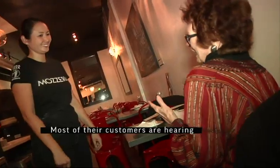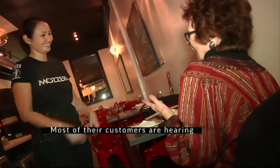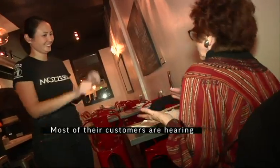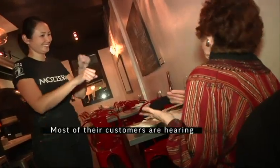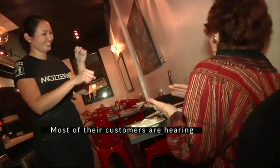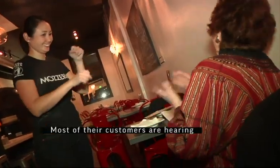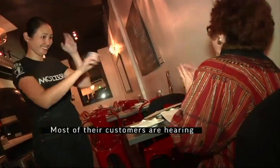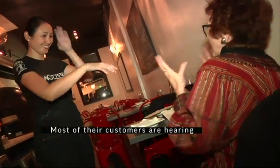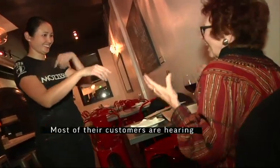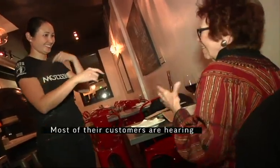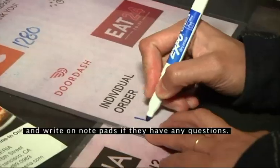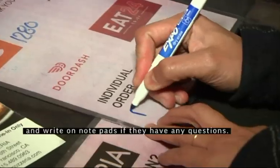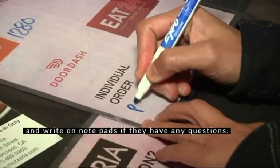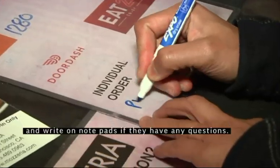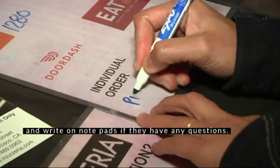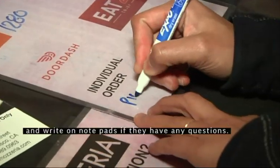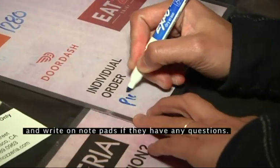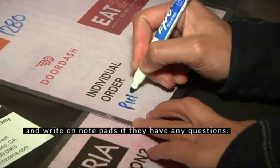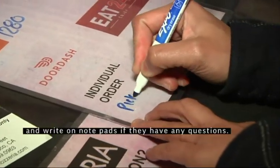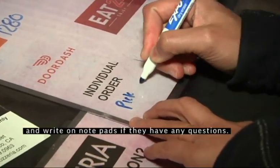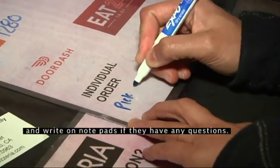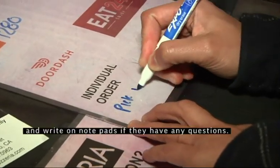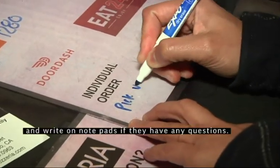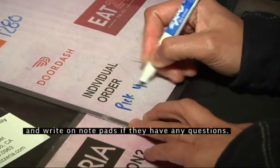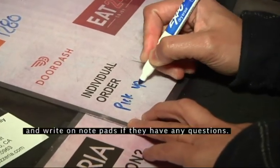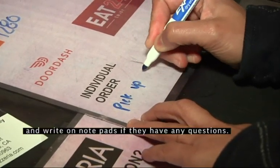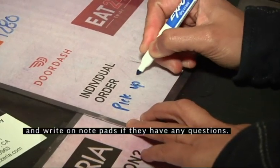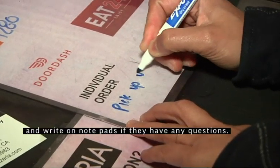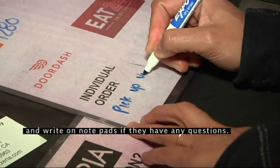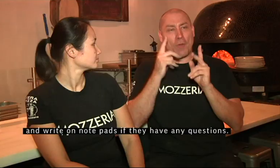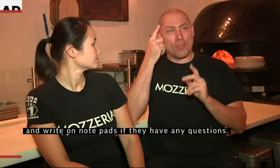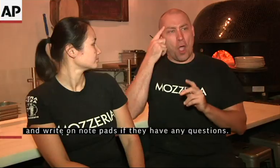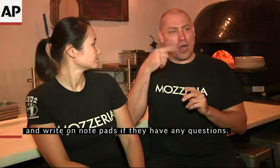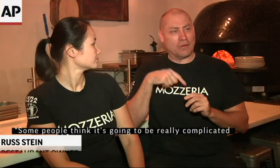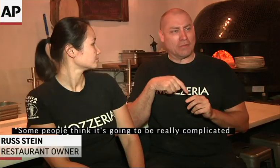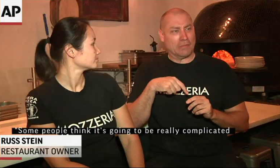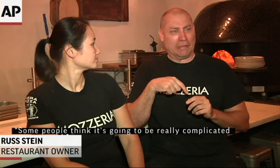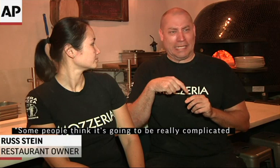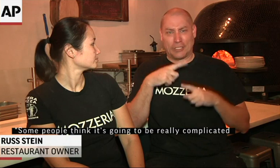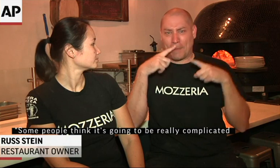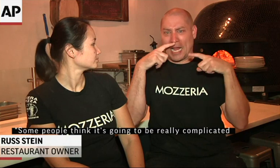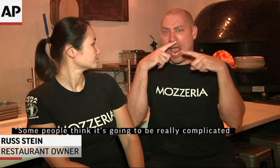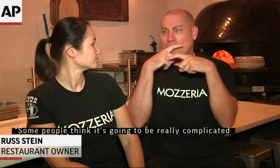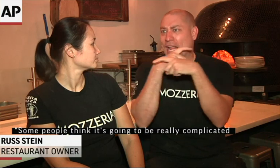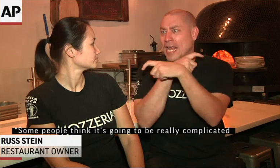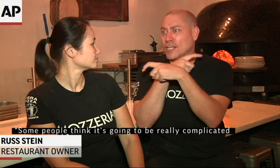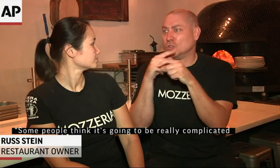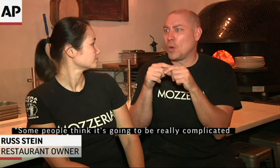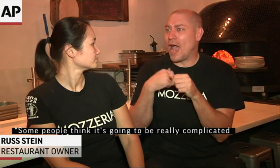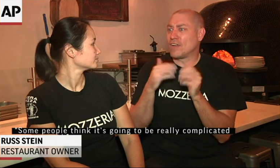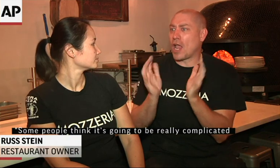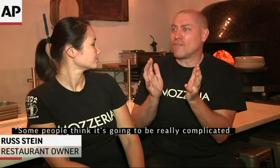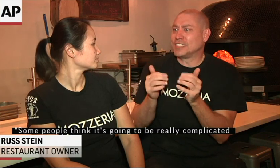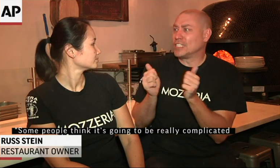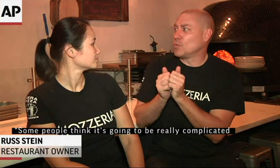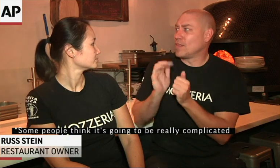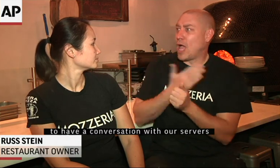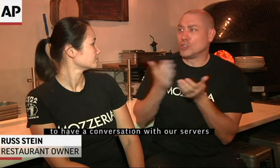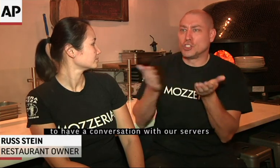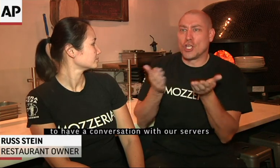are hearing and write on notepads if they have any questions. Some people think that it's going to be really complicated to have a conversation